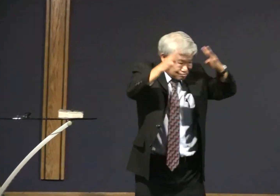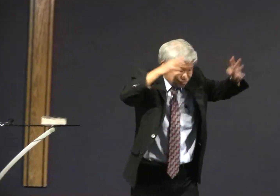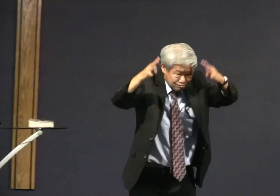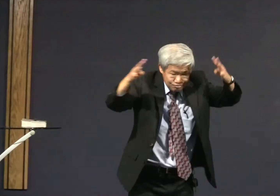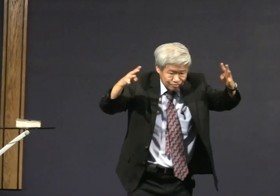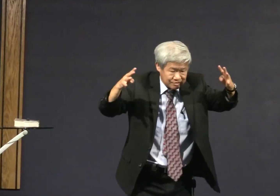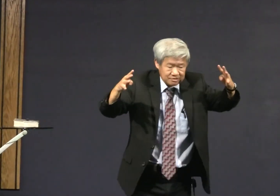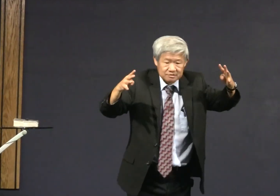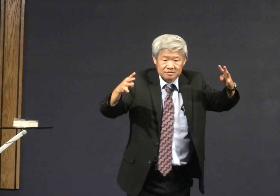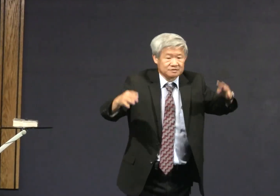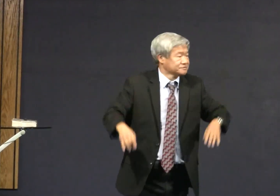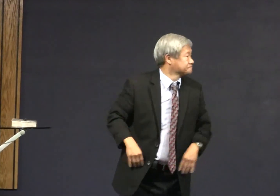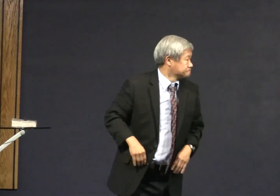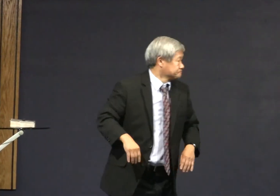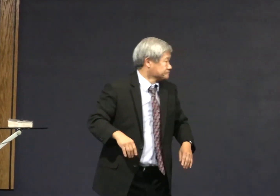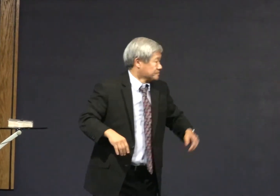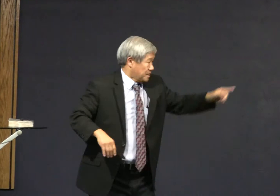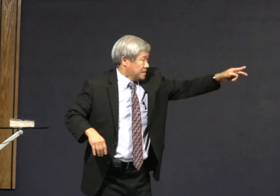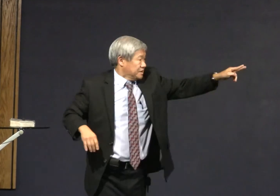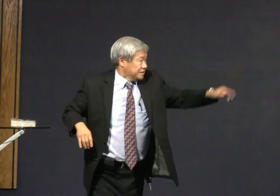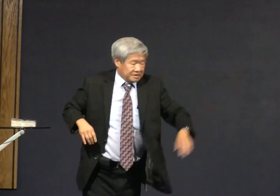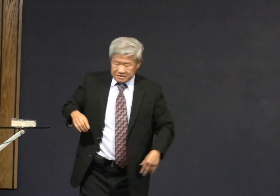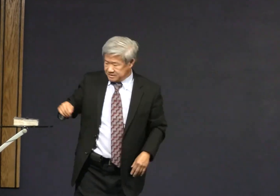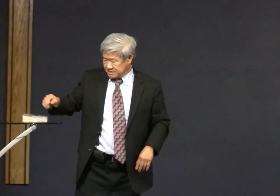so how would you can be creative